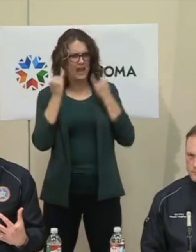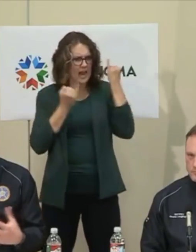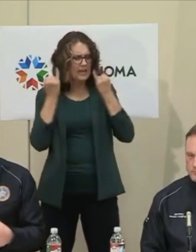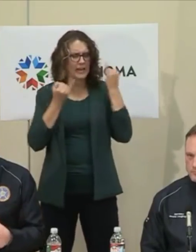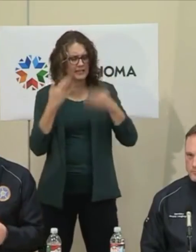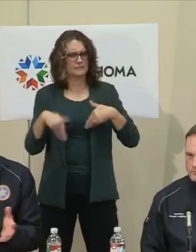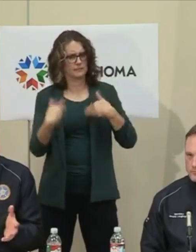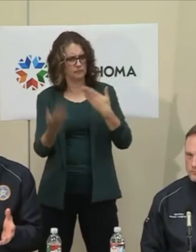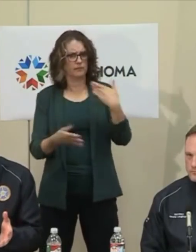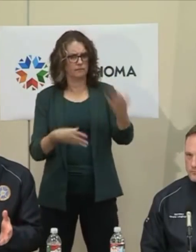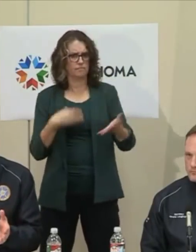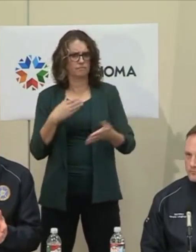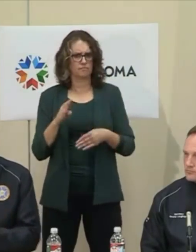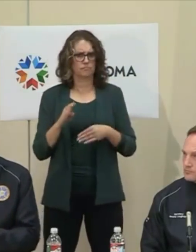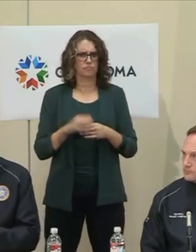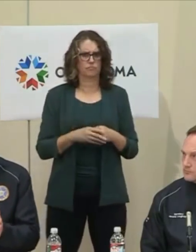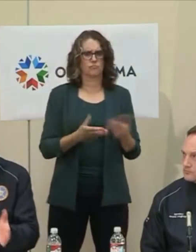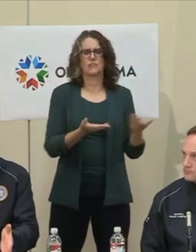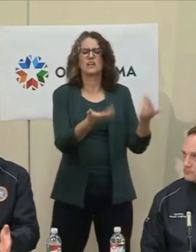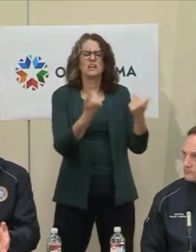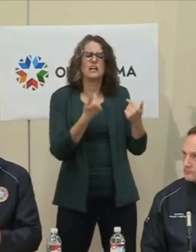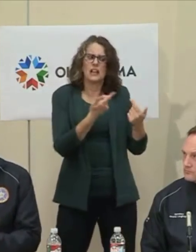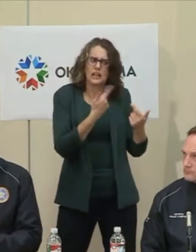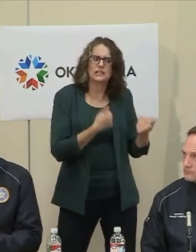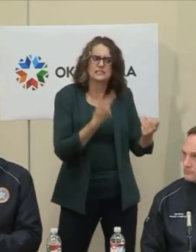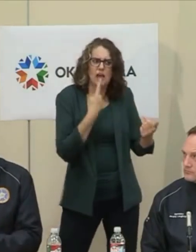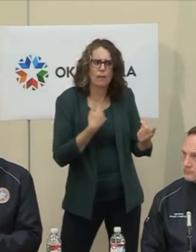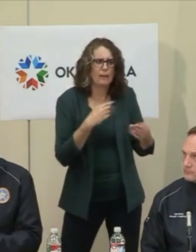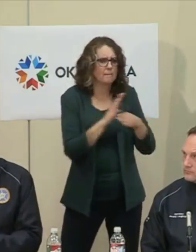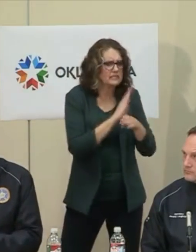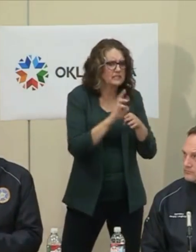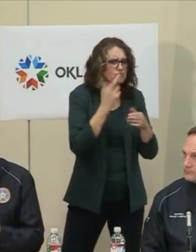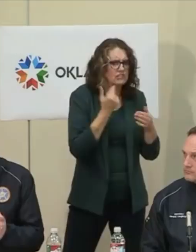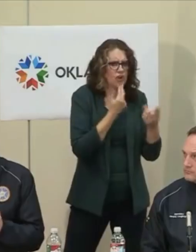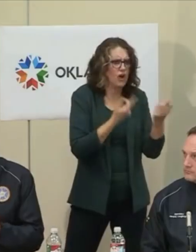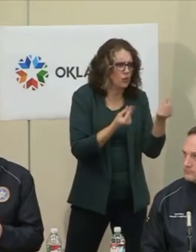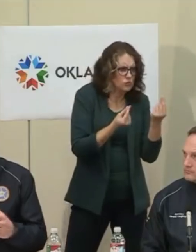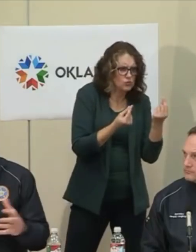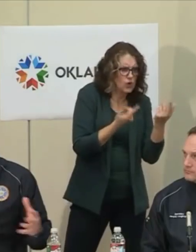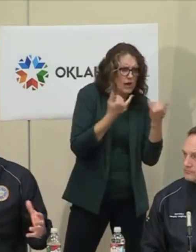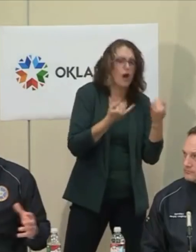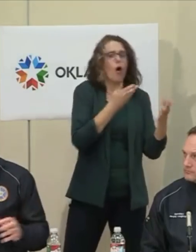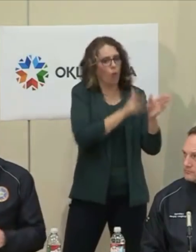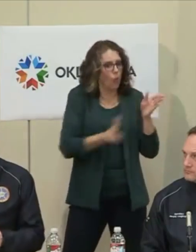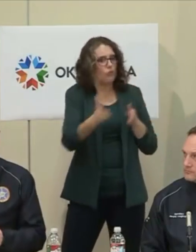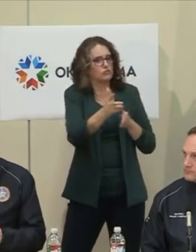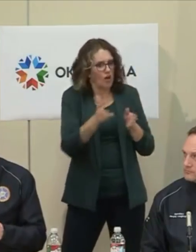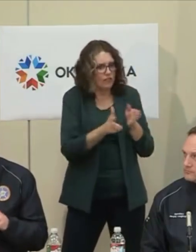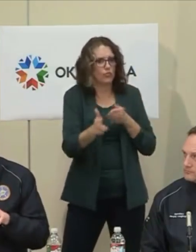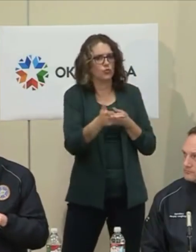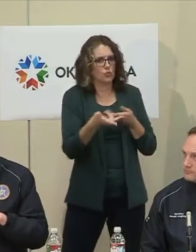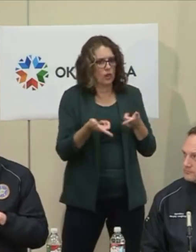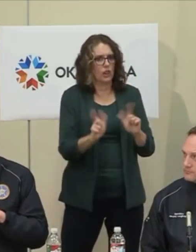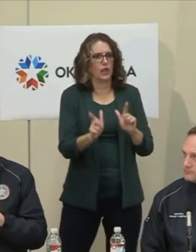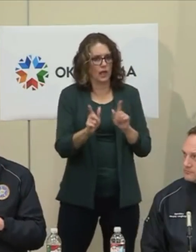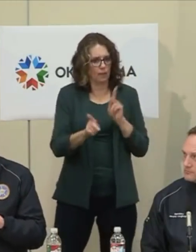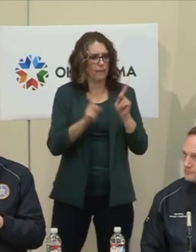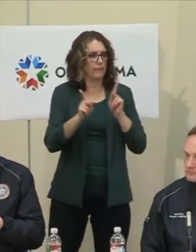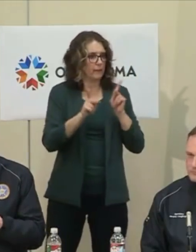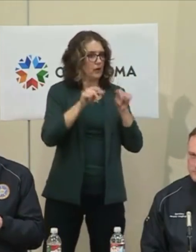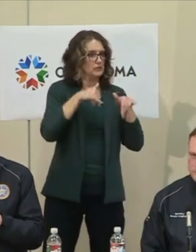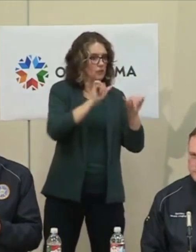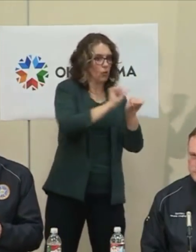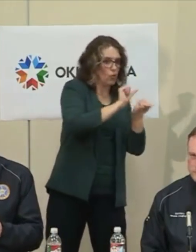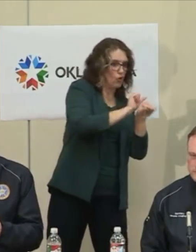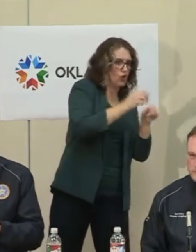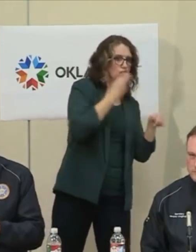as well, like restaurants, for example. They're doing the curbside. And businesses are letting their employees work from home, or they're critical